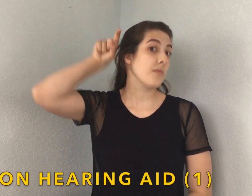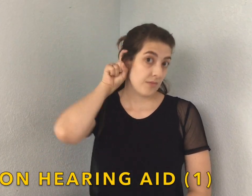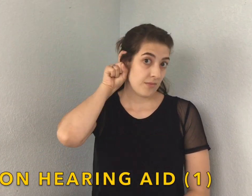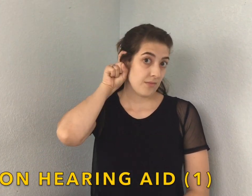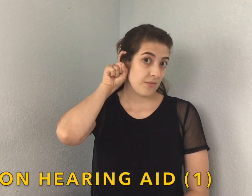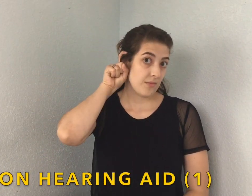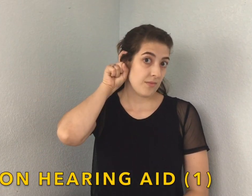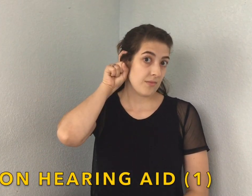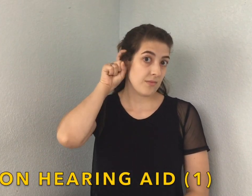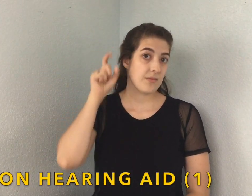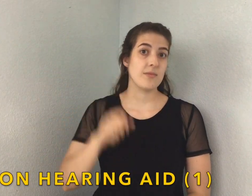Put on your hearing aid.